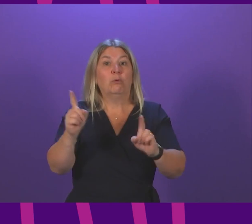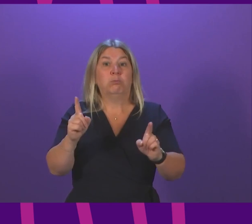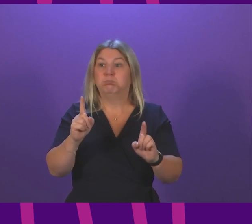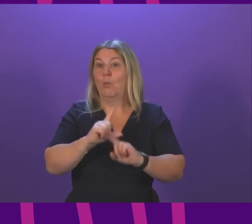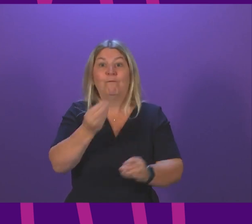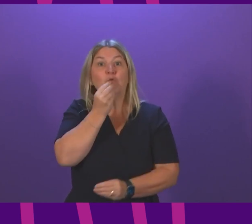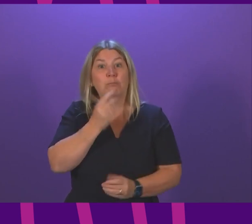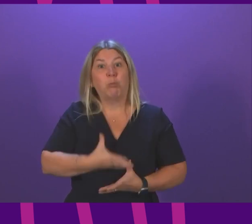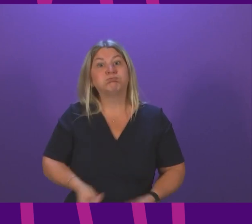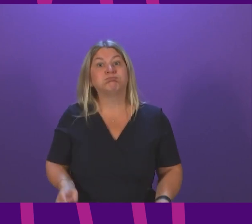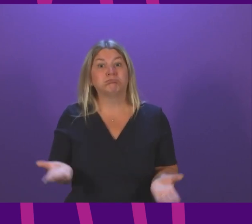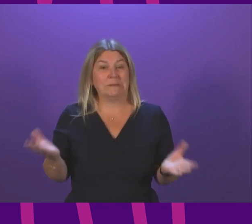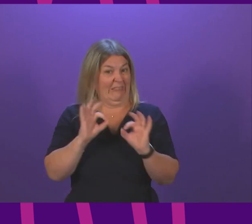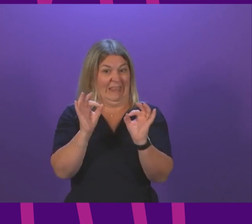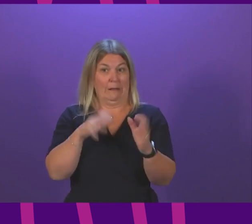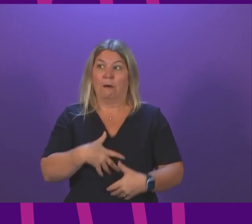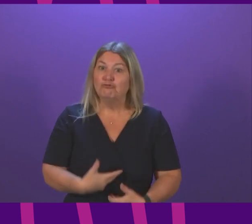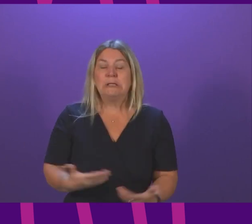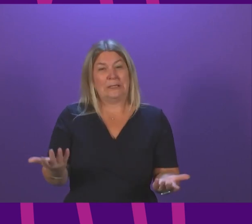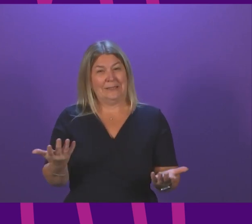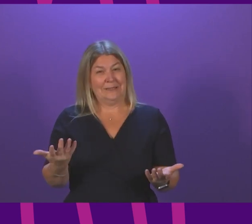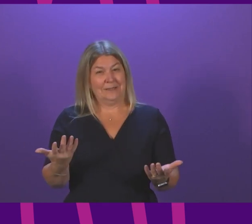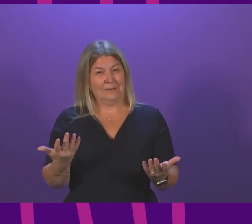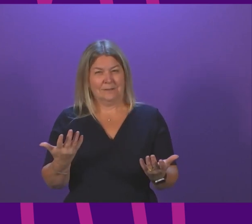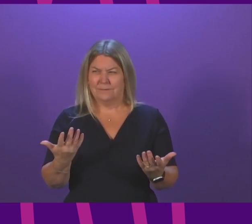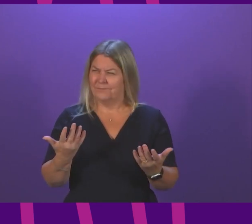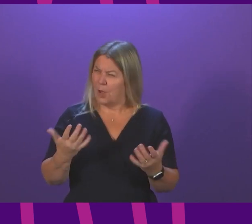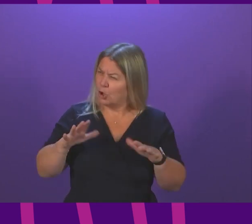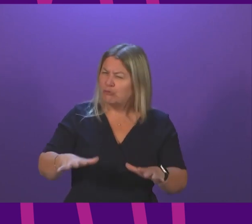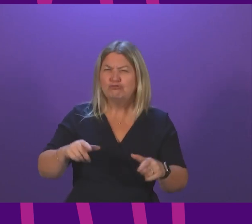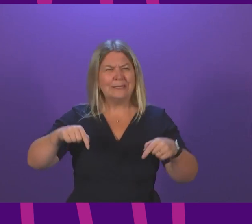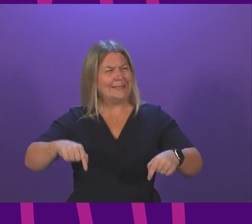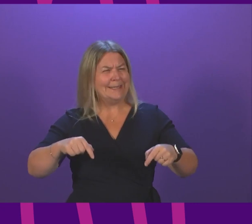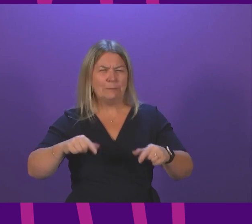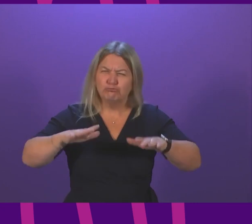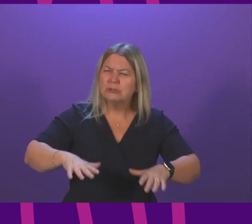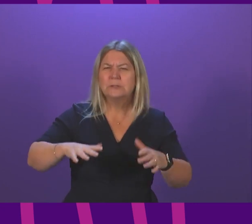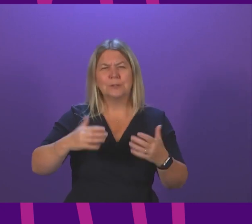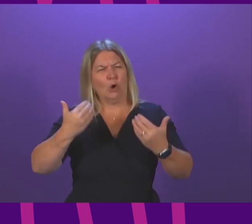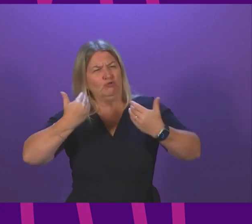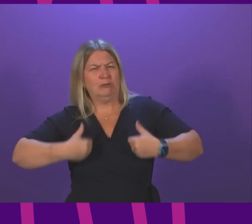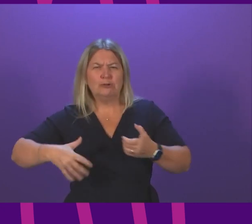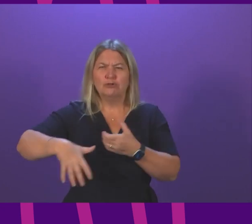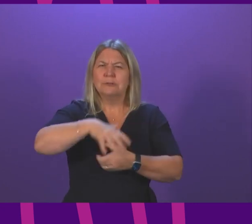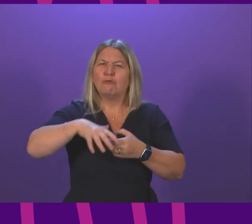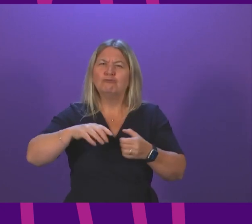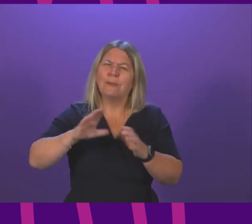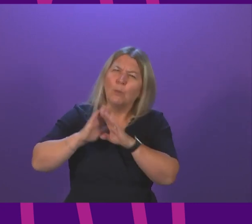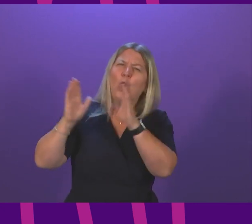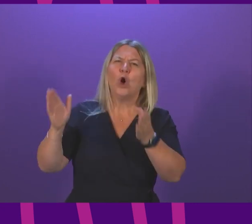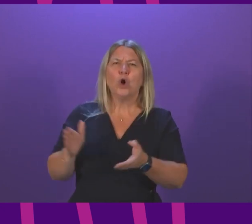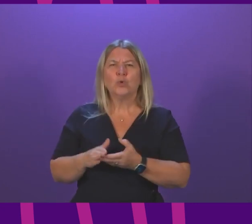in our country one of the richest in the world starving to death in their home. First Minister words cannot describe